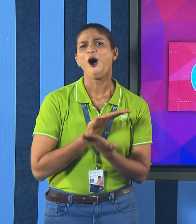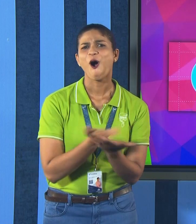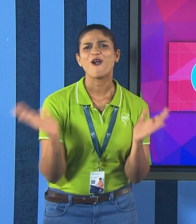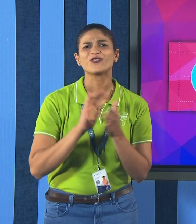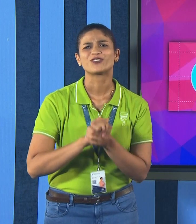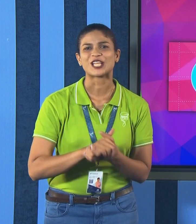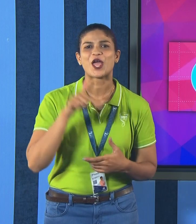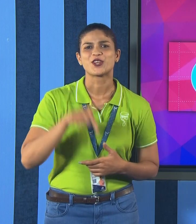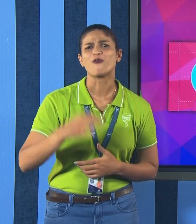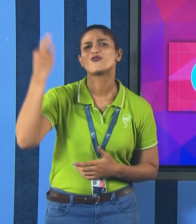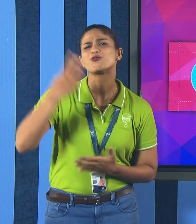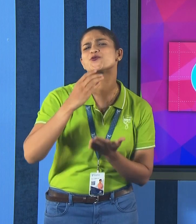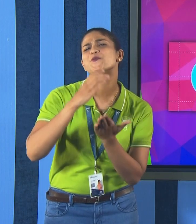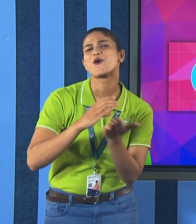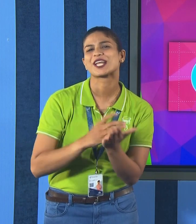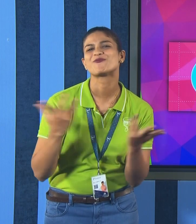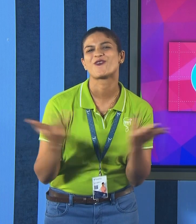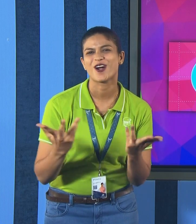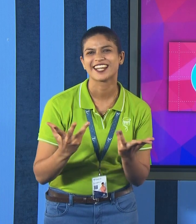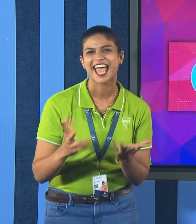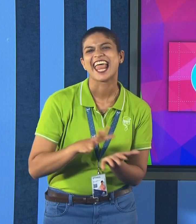All my dear friends, now we are learning a new topic.